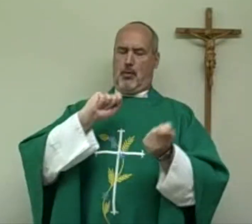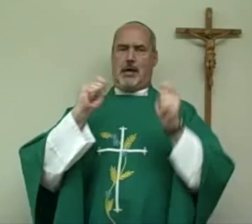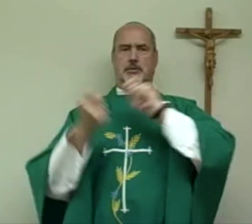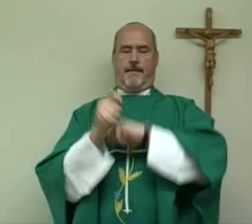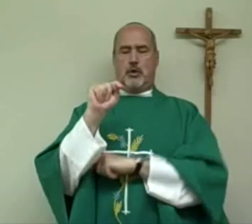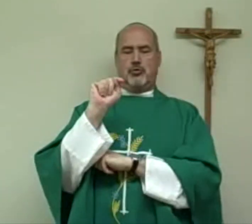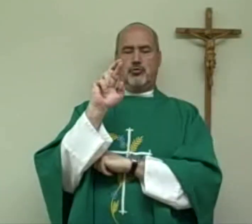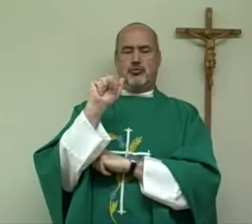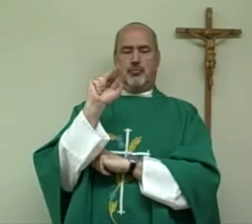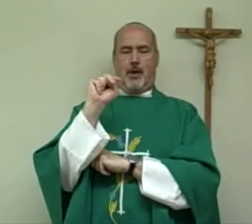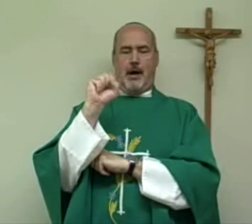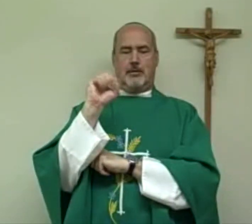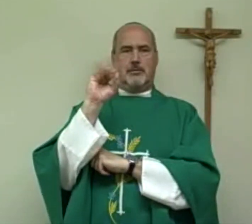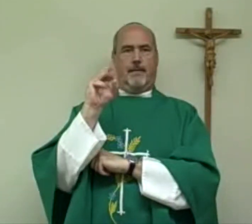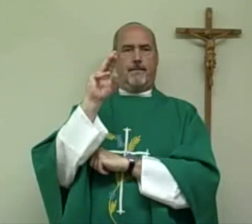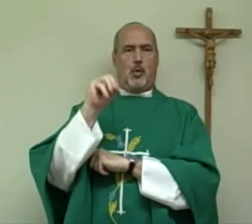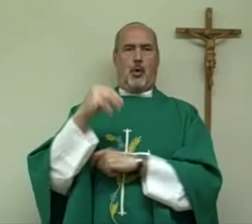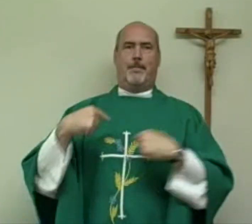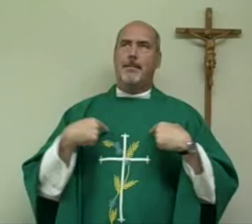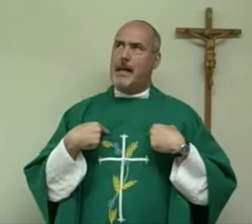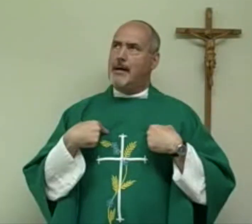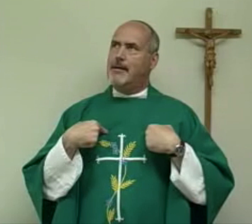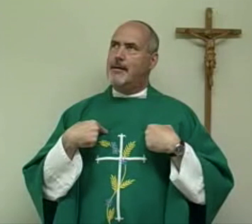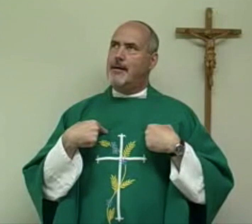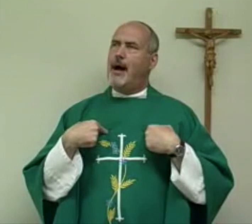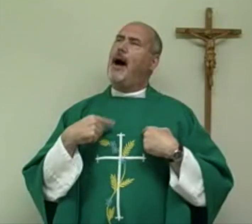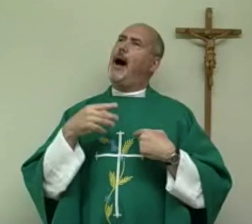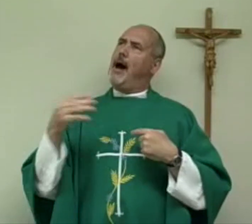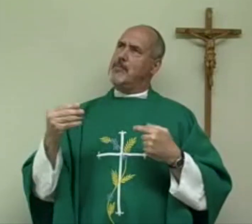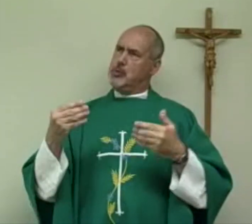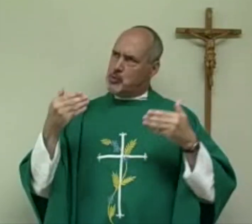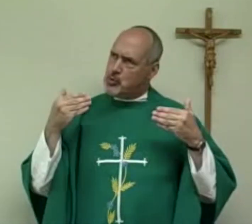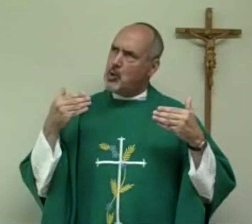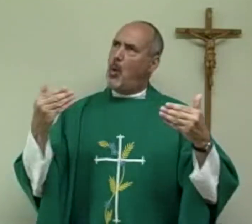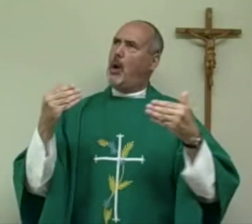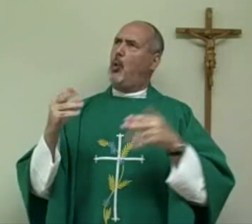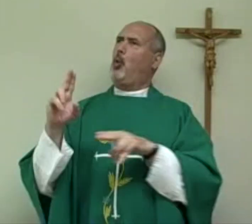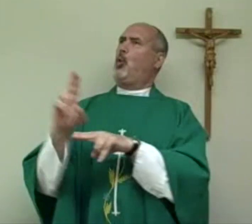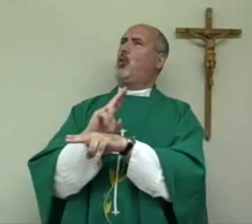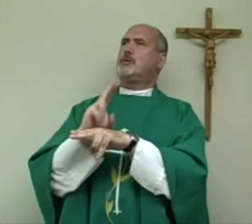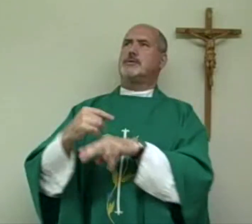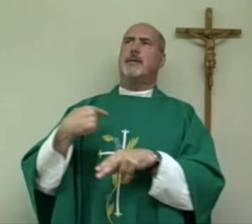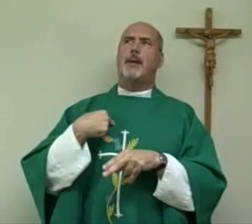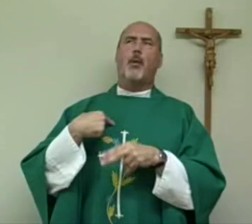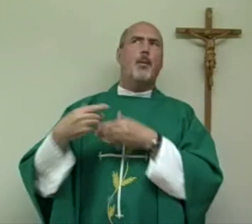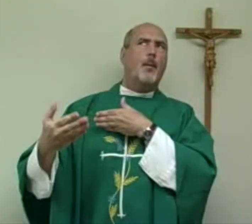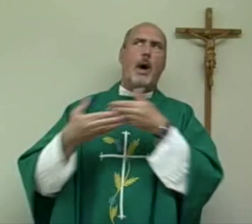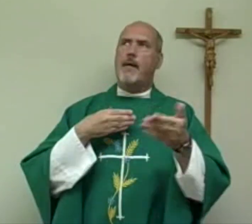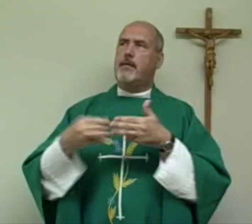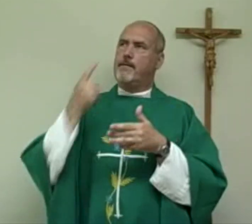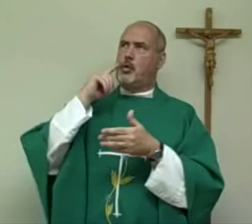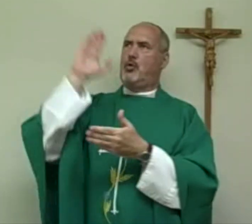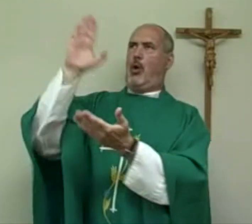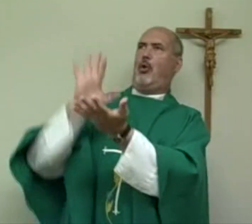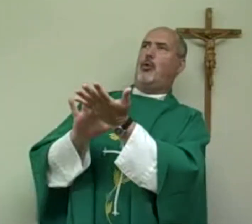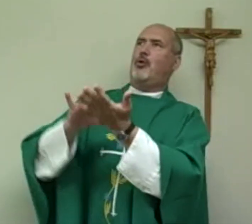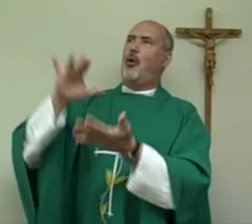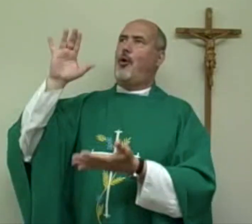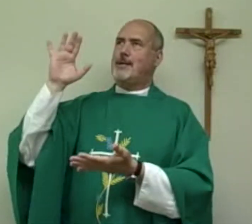God, I give you permission to transform me. And I give you permission to use me in whatever